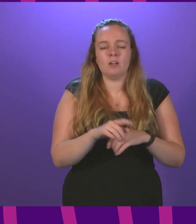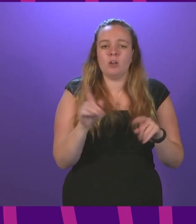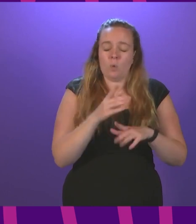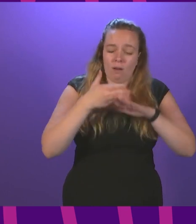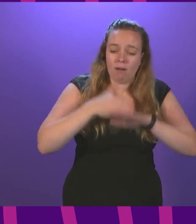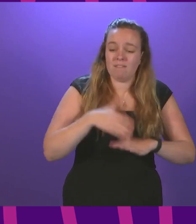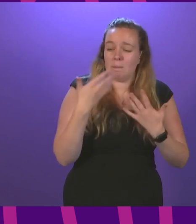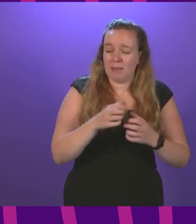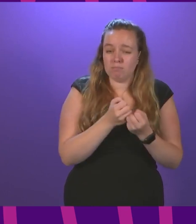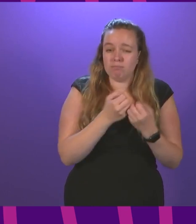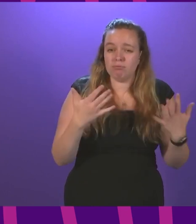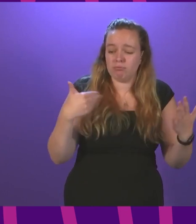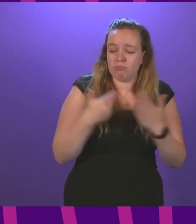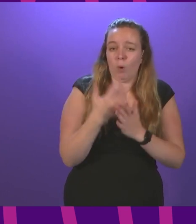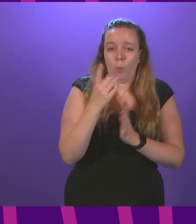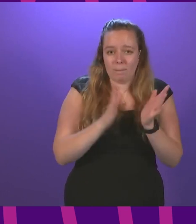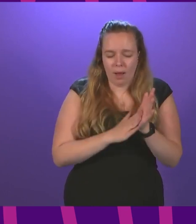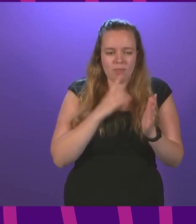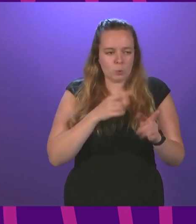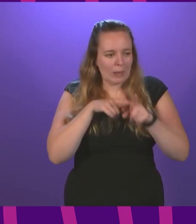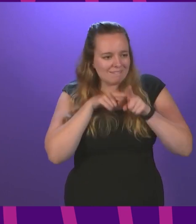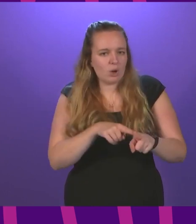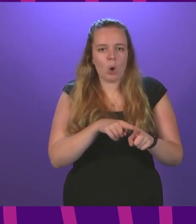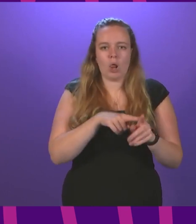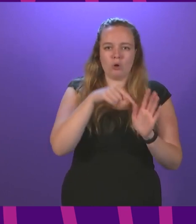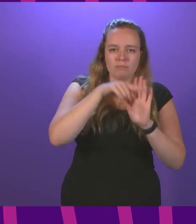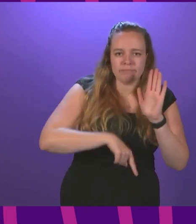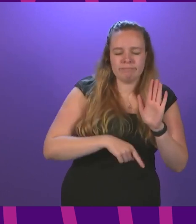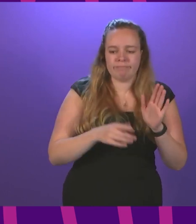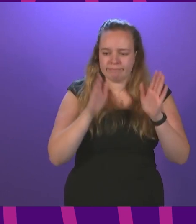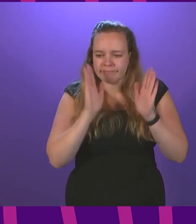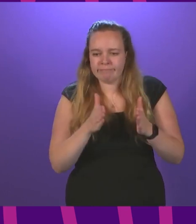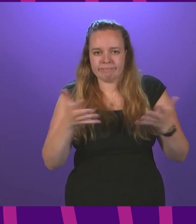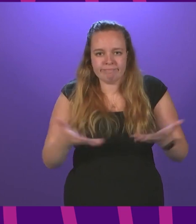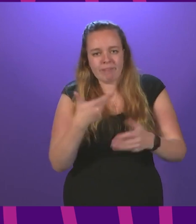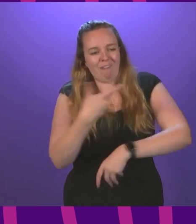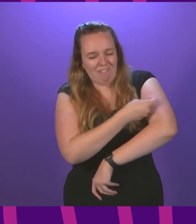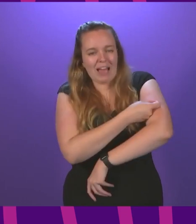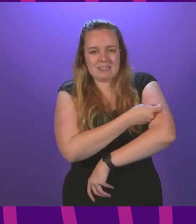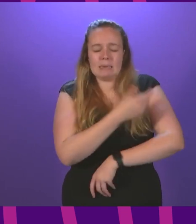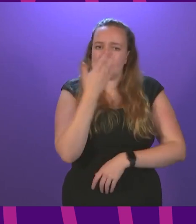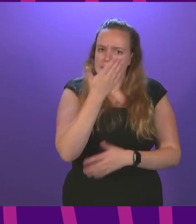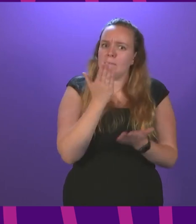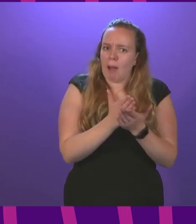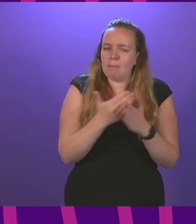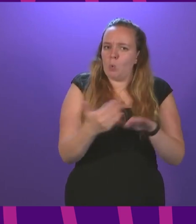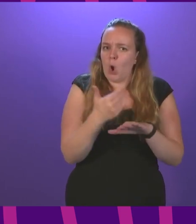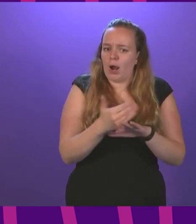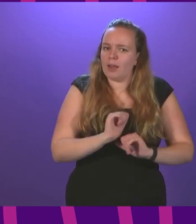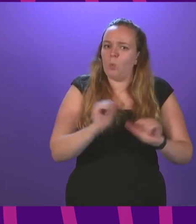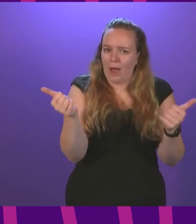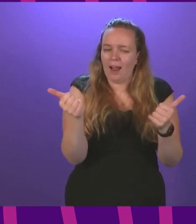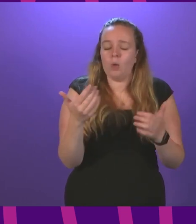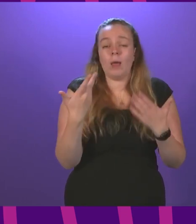so many over the past month to step up compliance with mitigations and drive up vaccination rates do seem to be working. We have